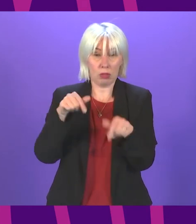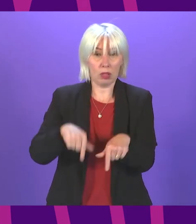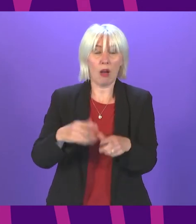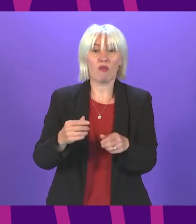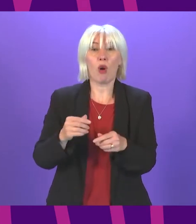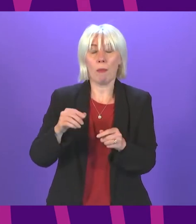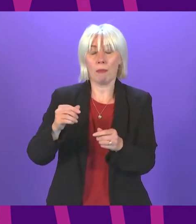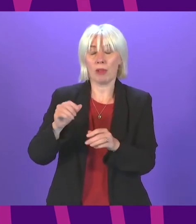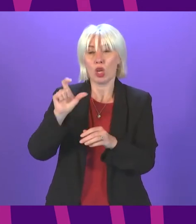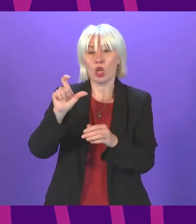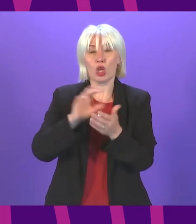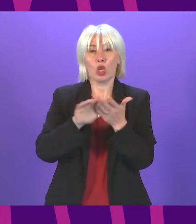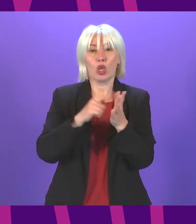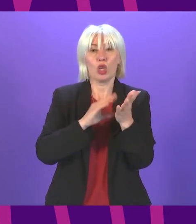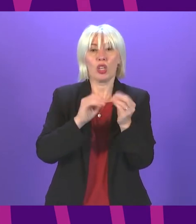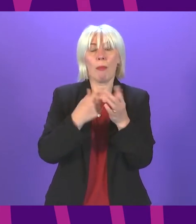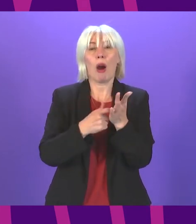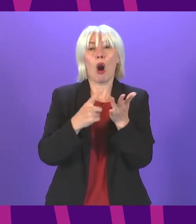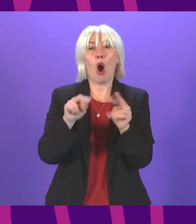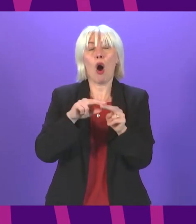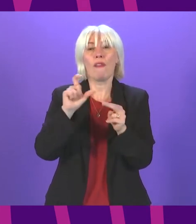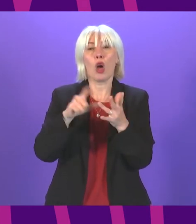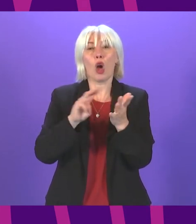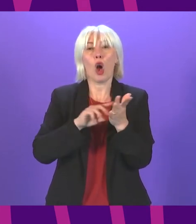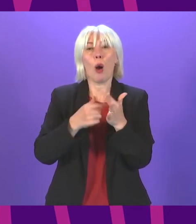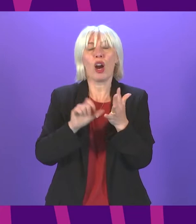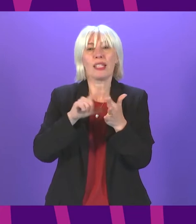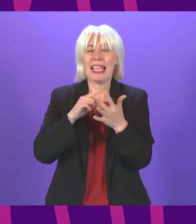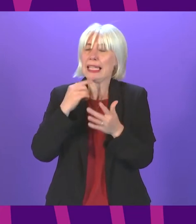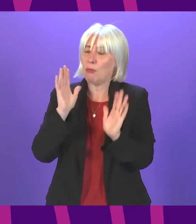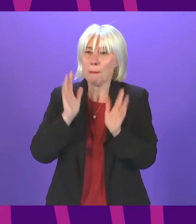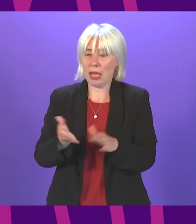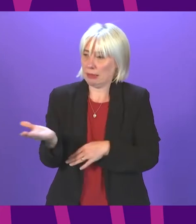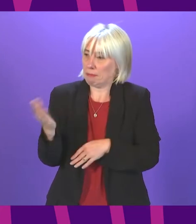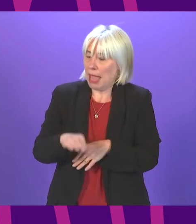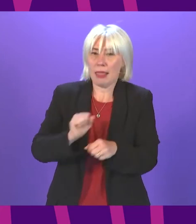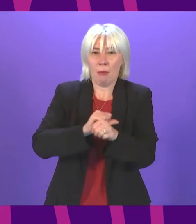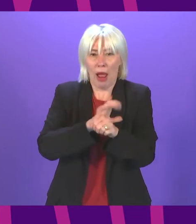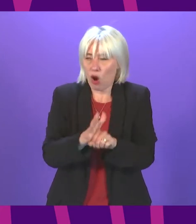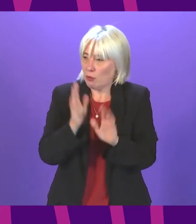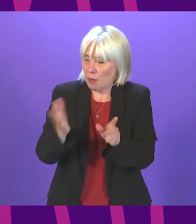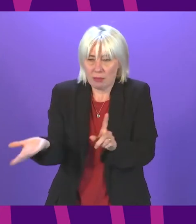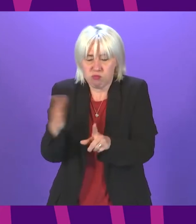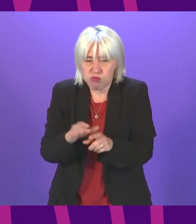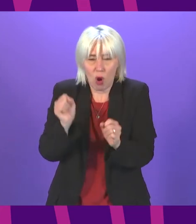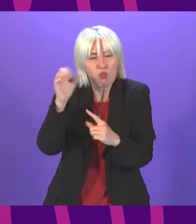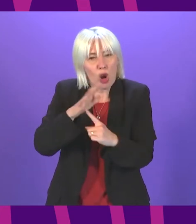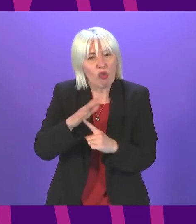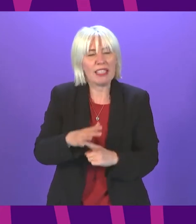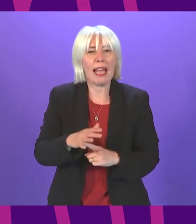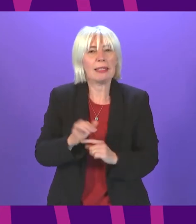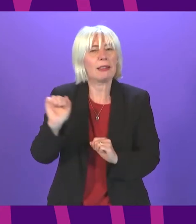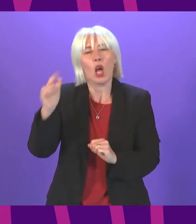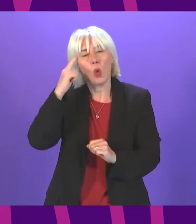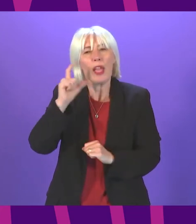the Chamber of Commerce, to have the economy and our recovery from this pandemic prioritised by this government and they will not be happy